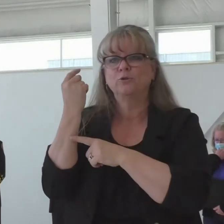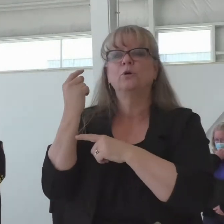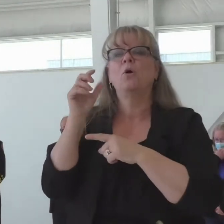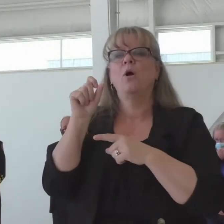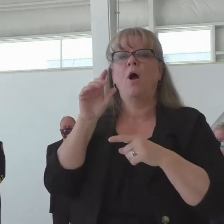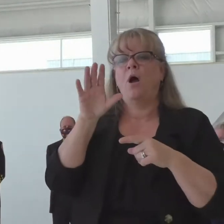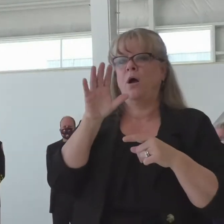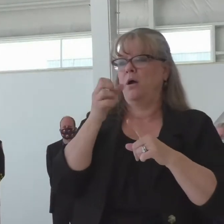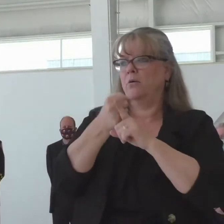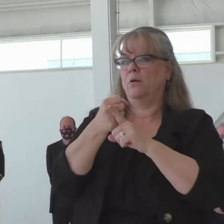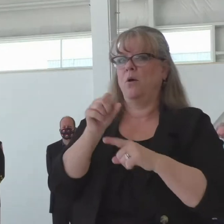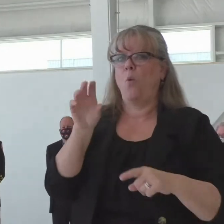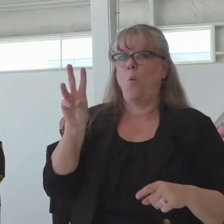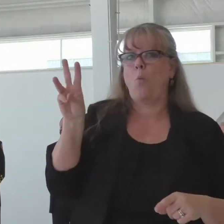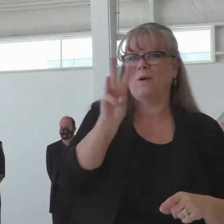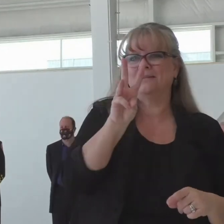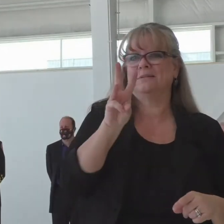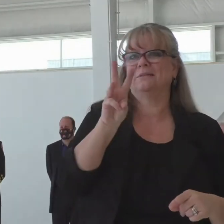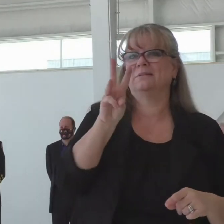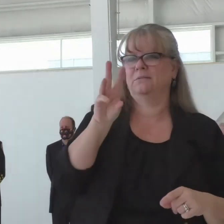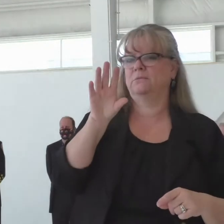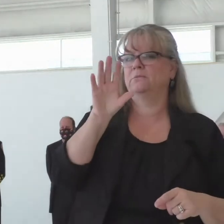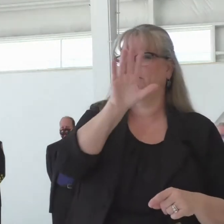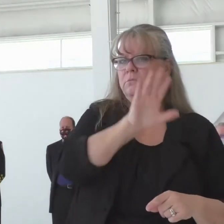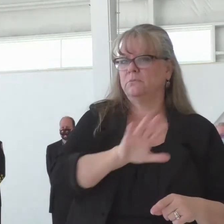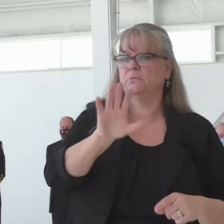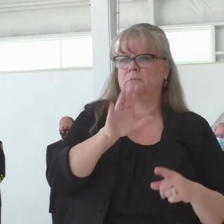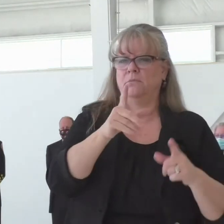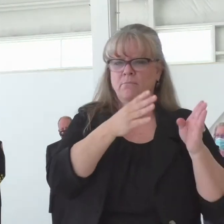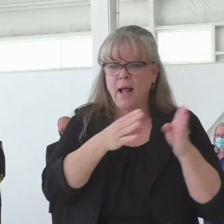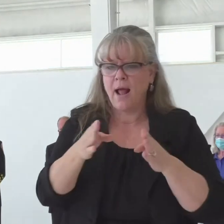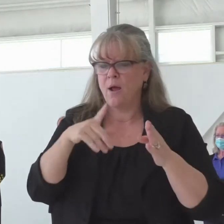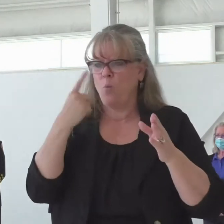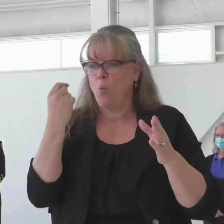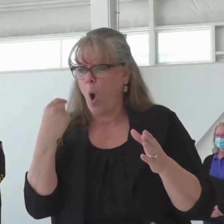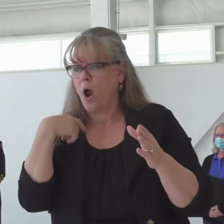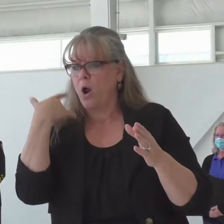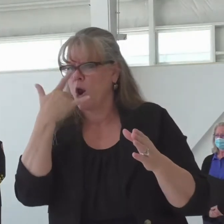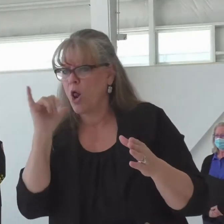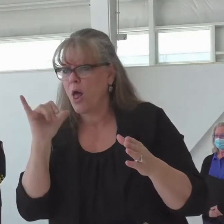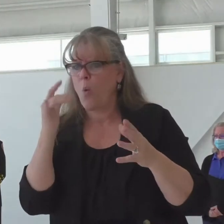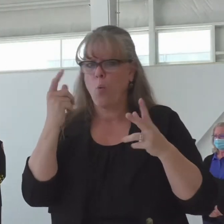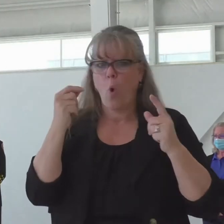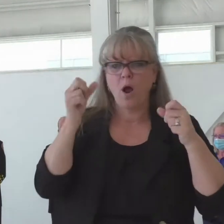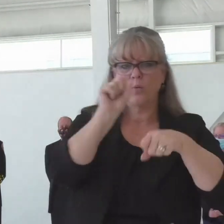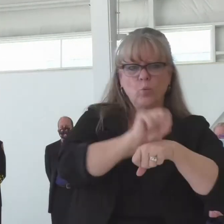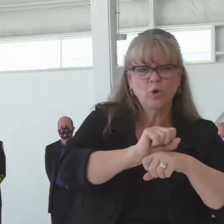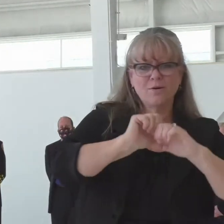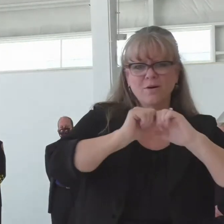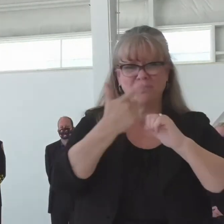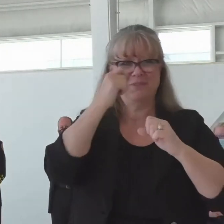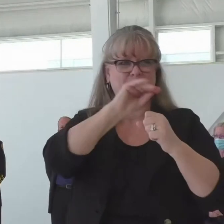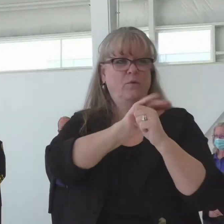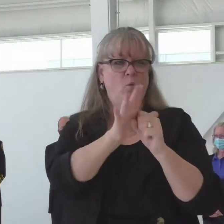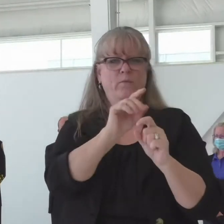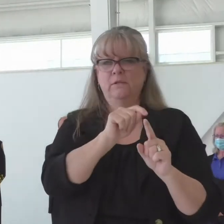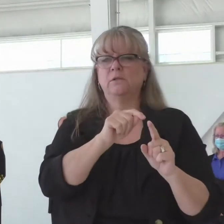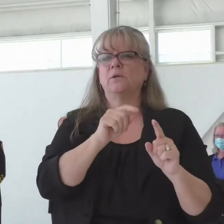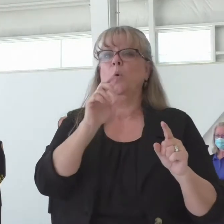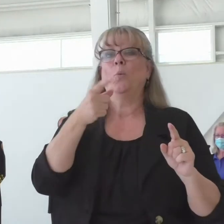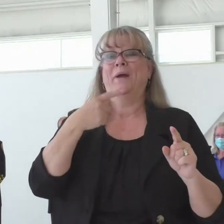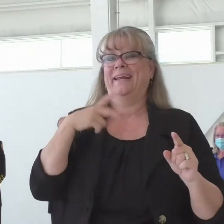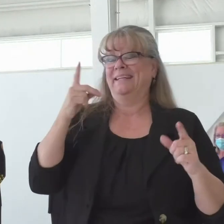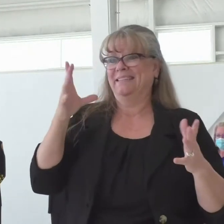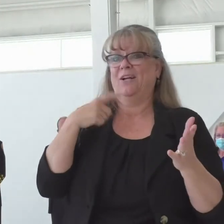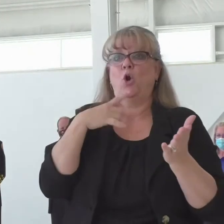States in how we plan and how we work and how we do business. All of those plans to address COVID-19, we learned a lot of lessons, and I